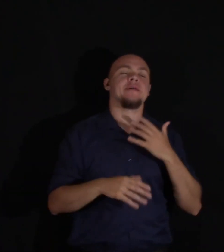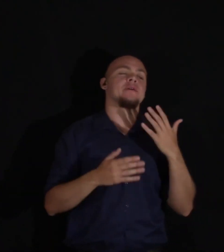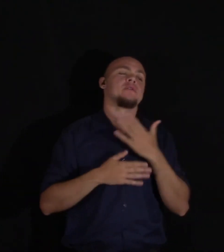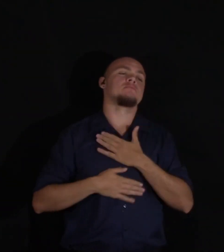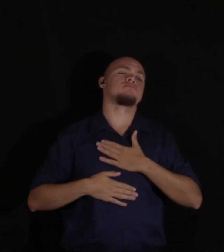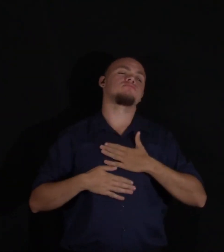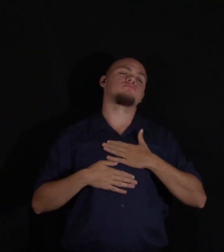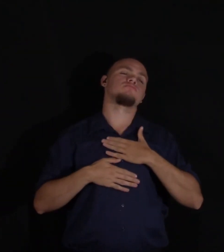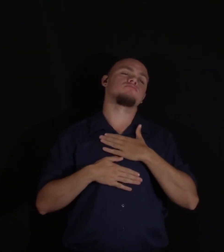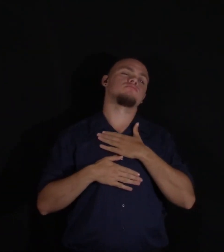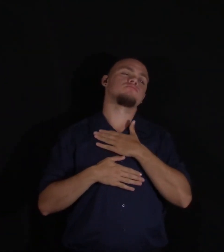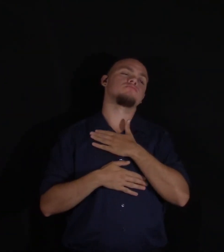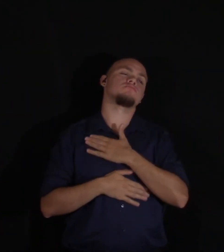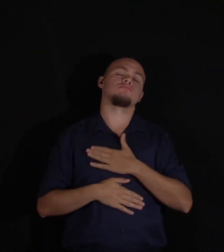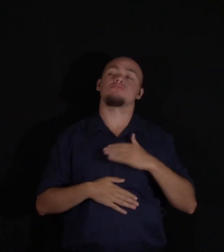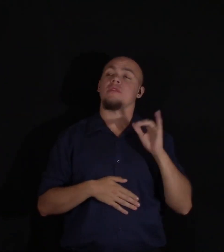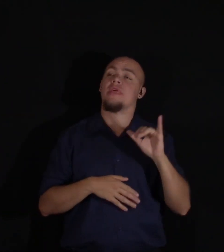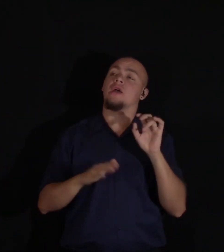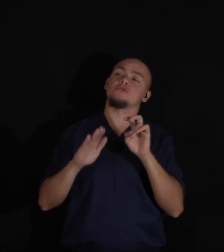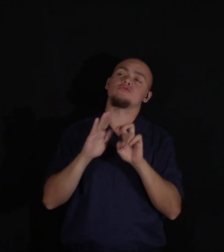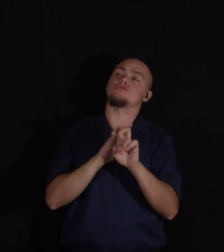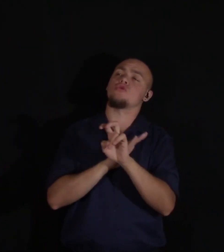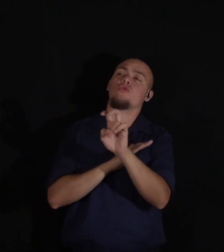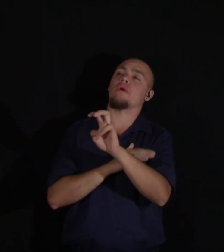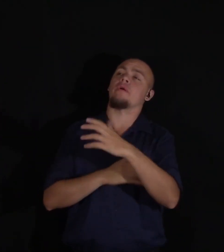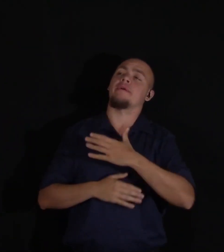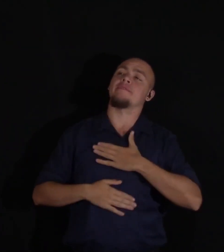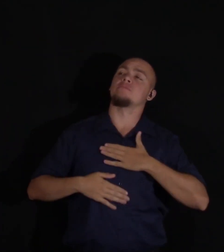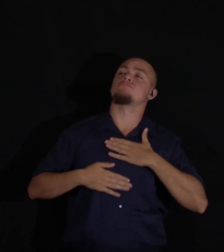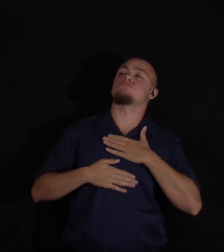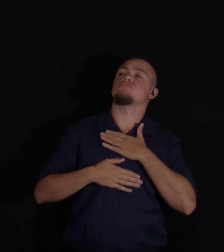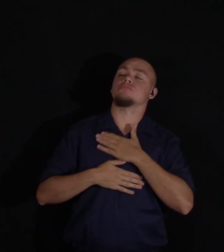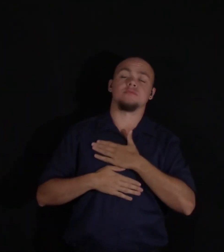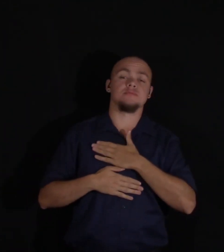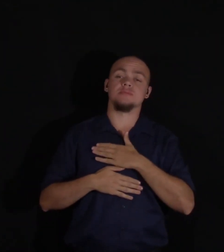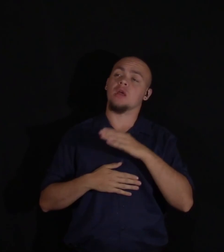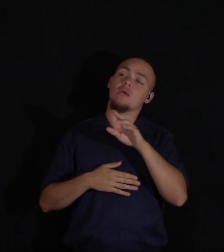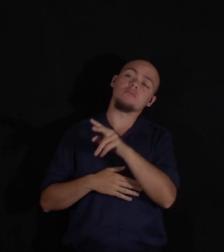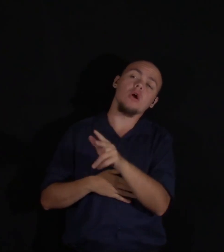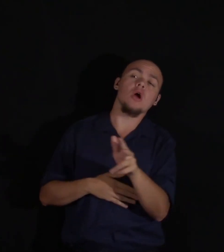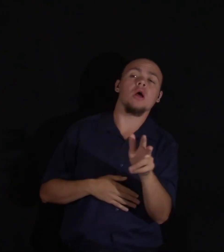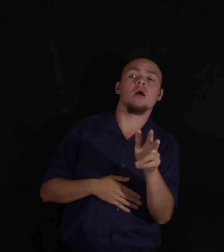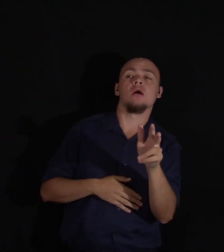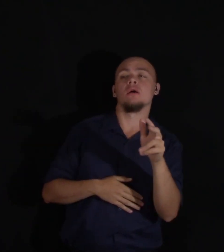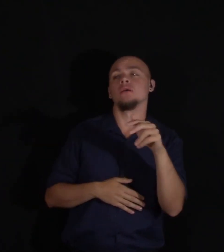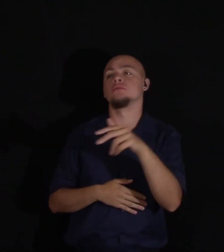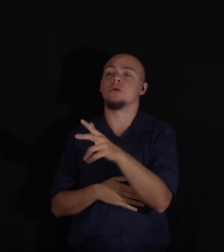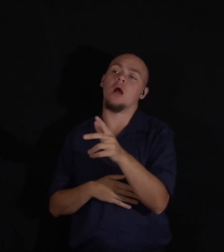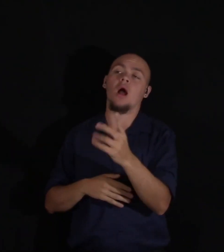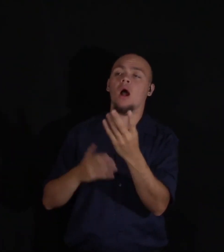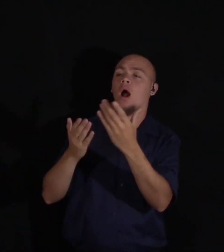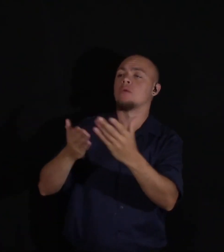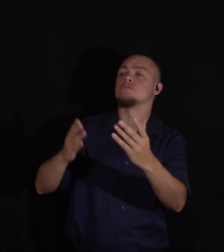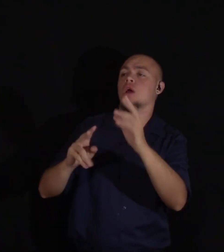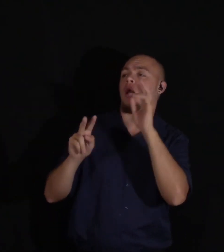came across me during this journey. Some turn in the road, some new object suddenly perceived and recognized,